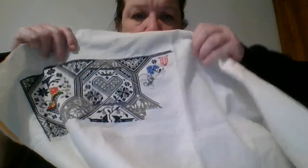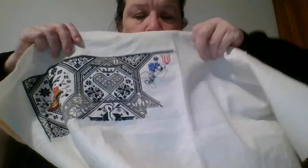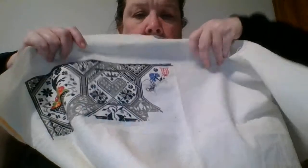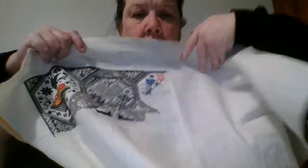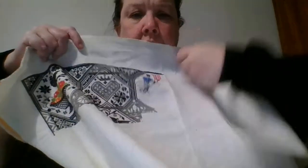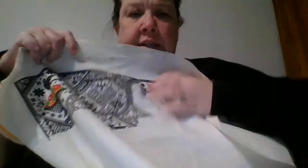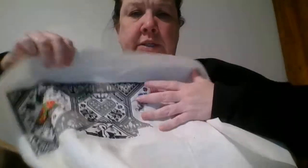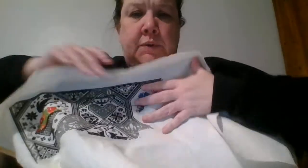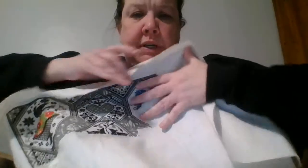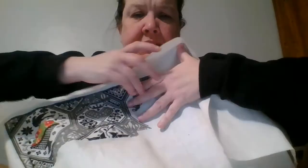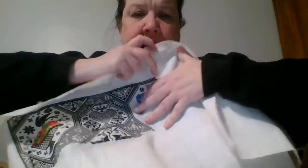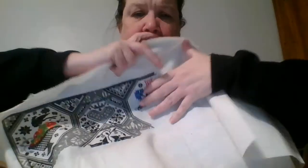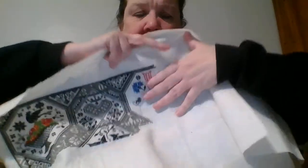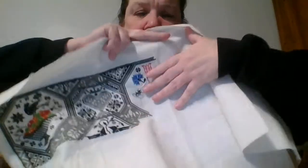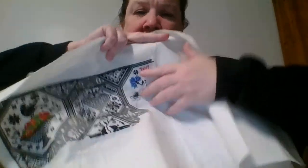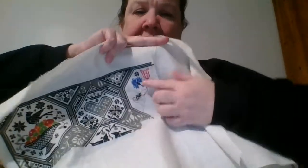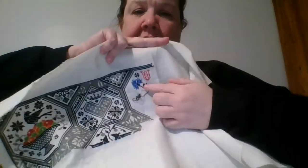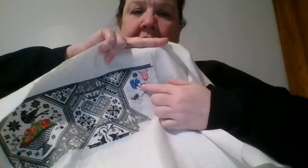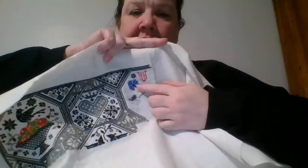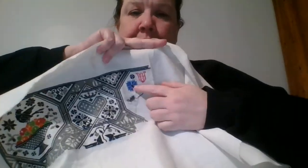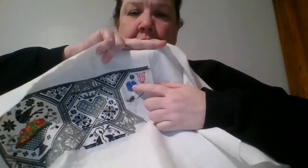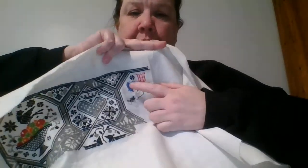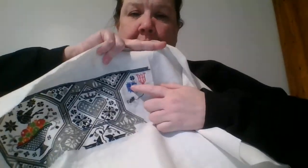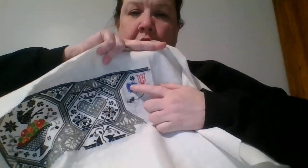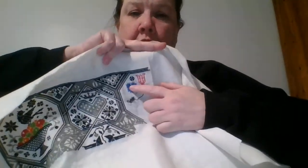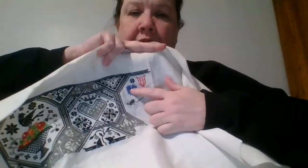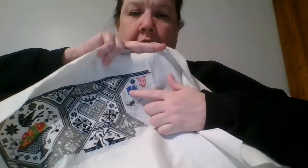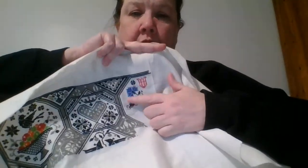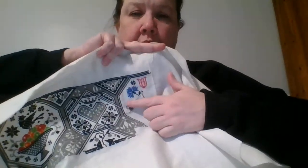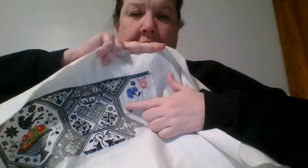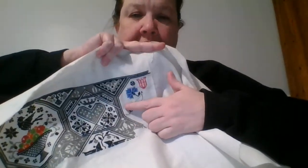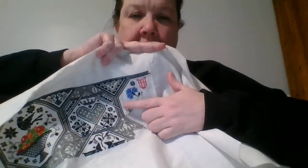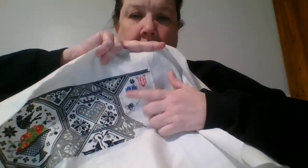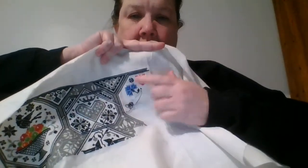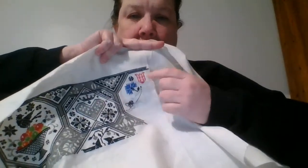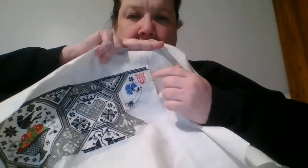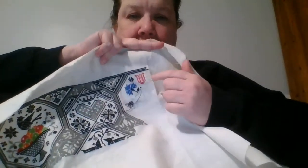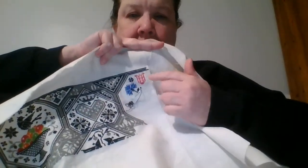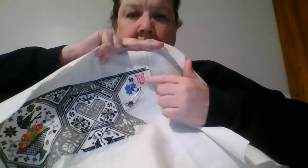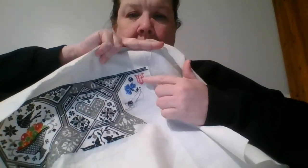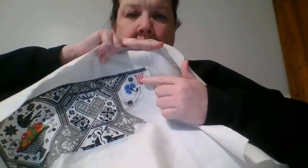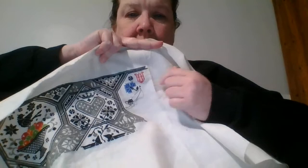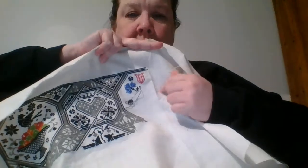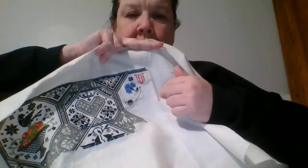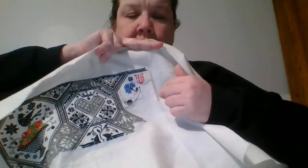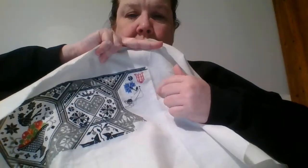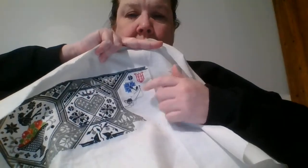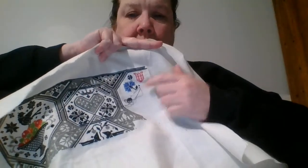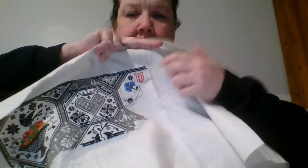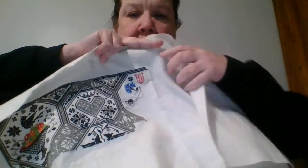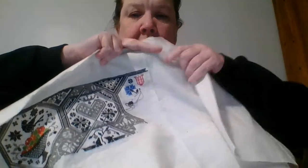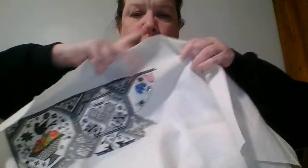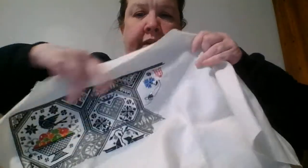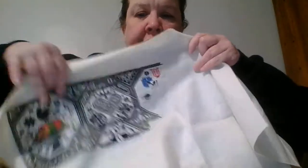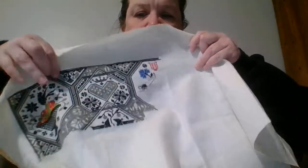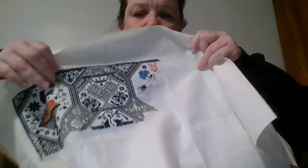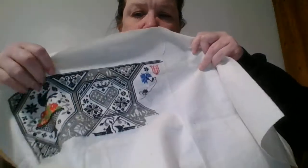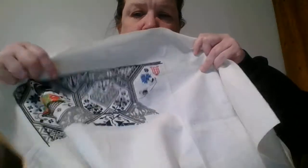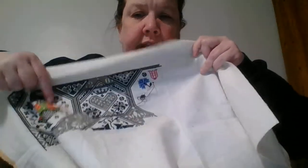um this one has got I think it's supposed to be a cornflower hence the coloring I did and then it's tulips and what I figured is I